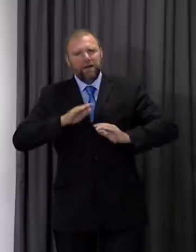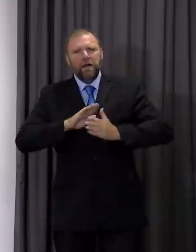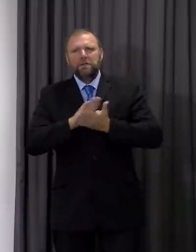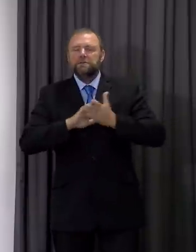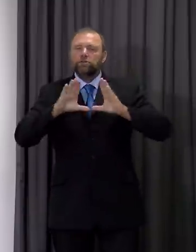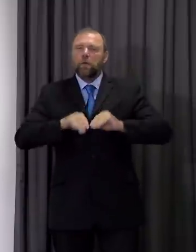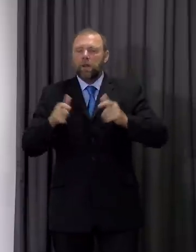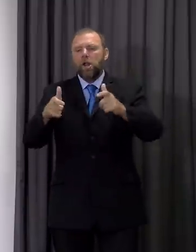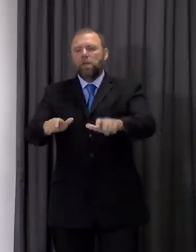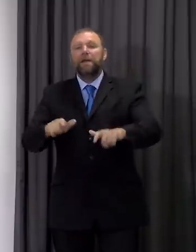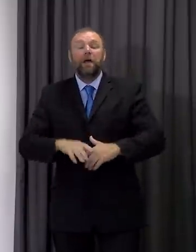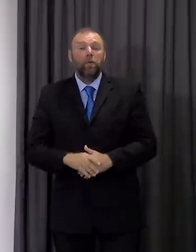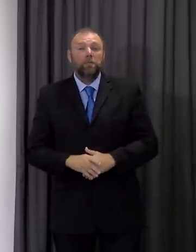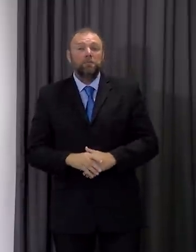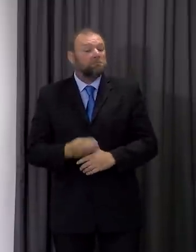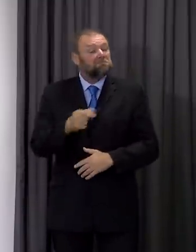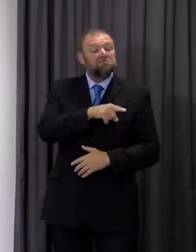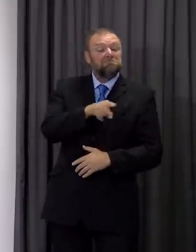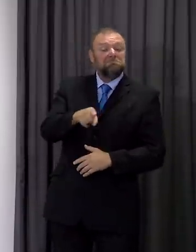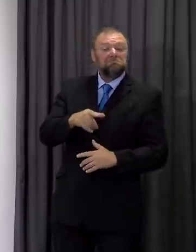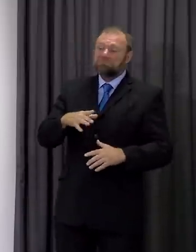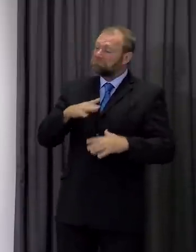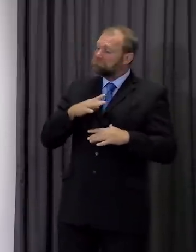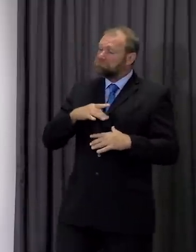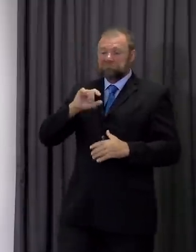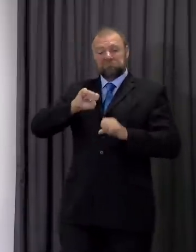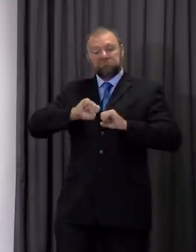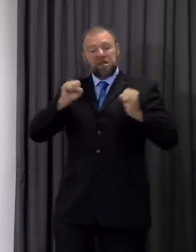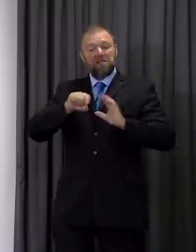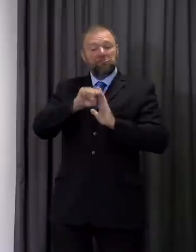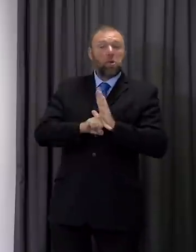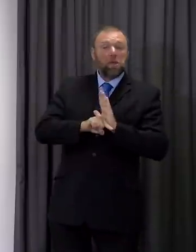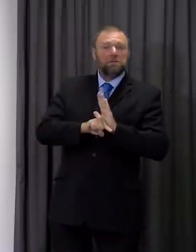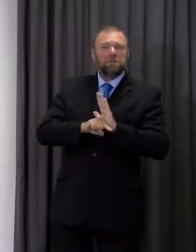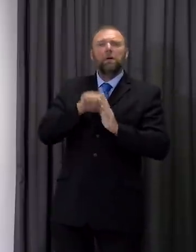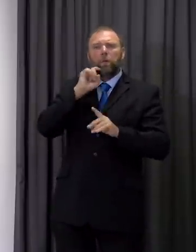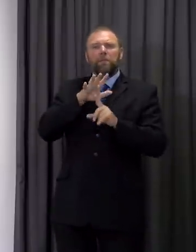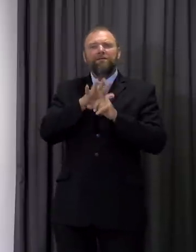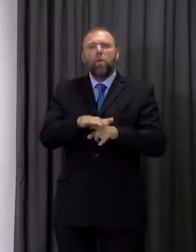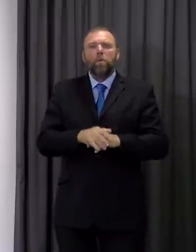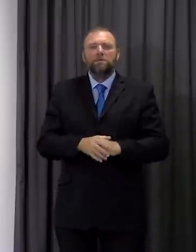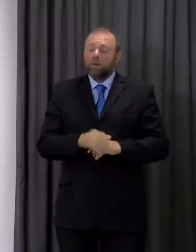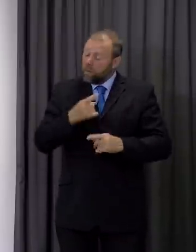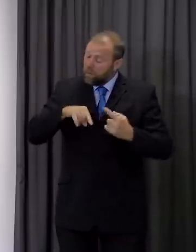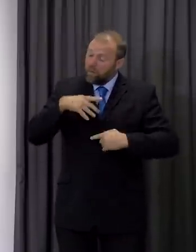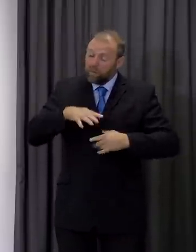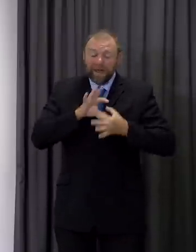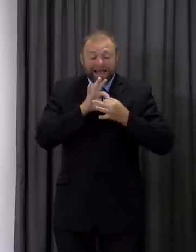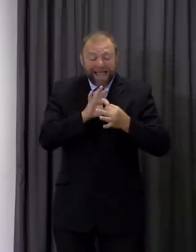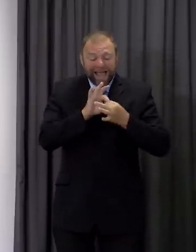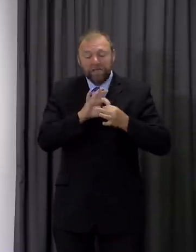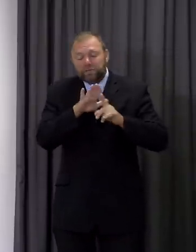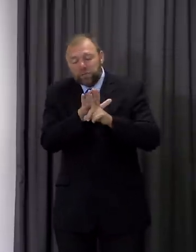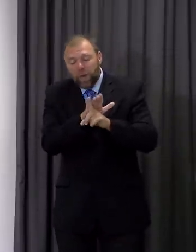includes people who are willingly breaking the rules the rules will be enforced we want to engage with people to persuade people but ultimately if people